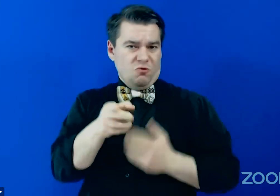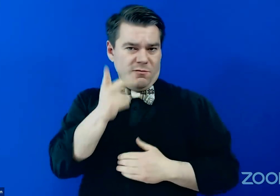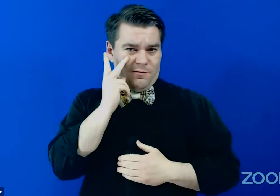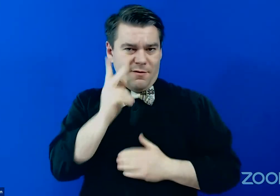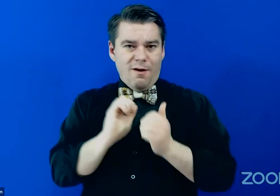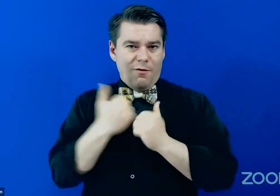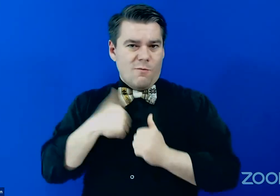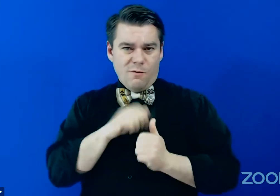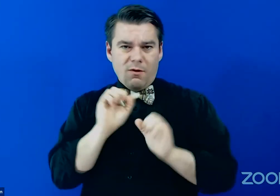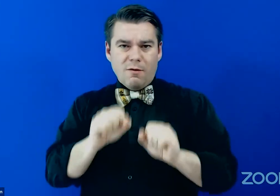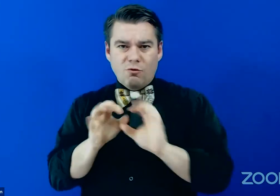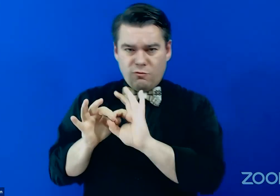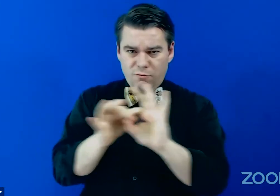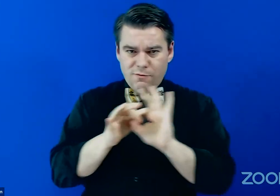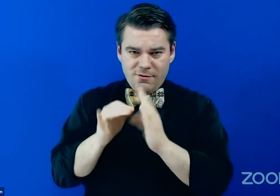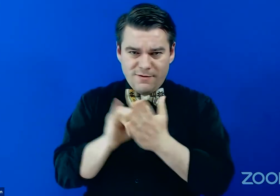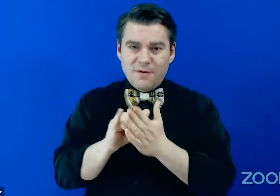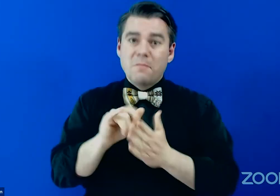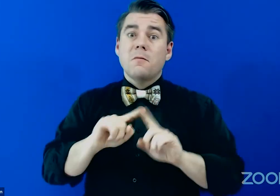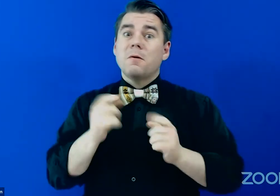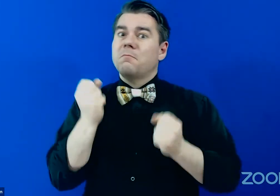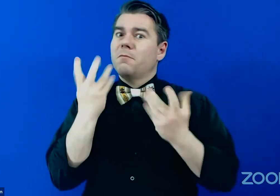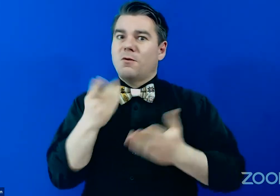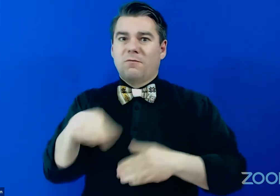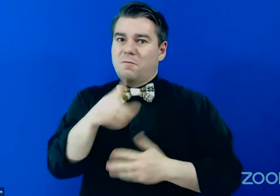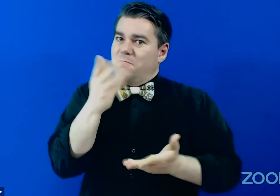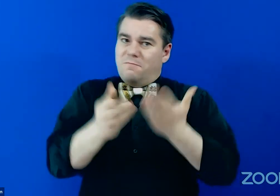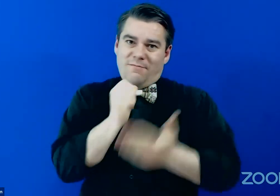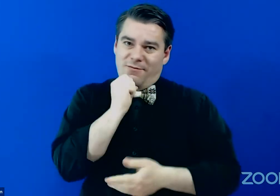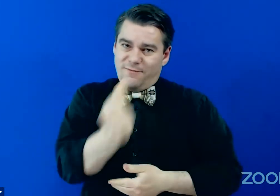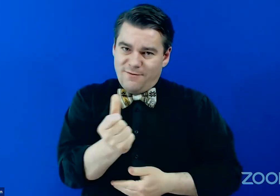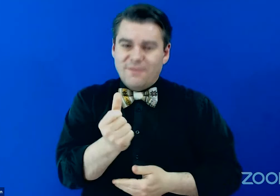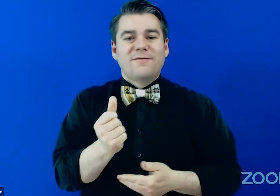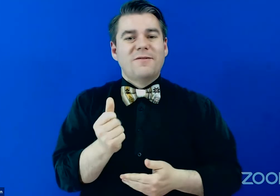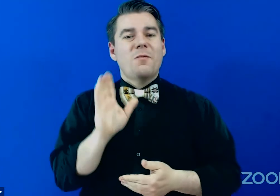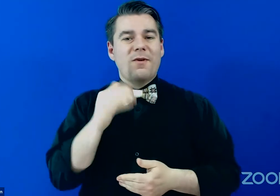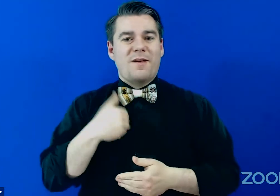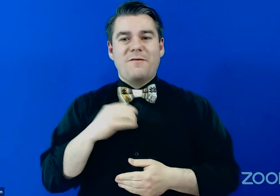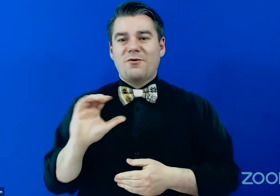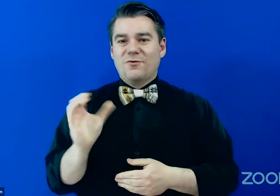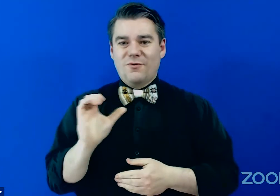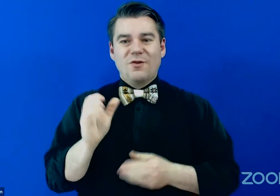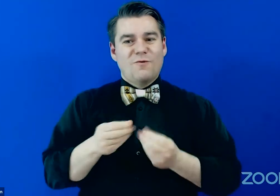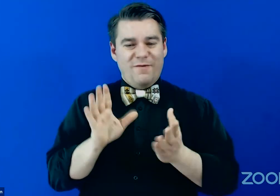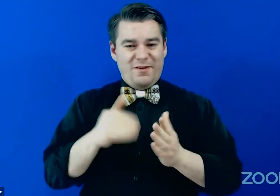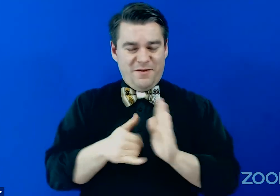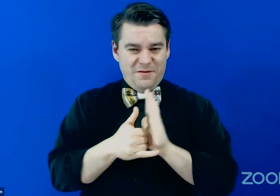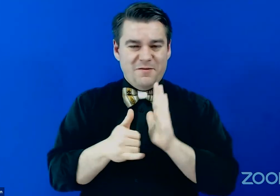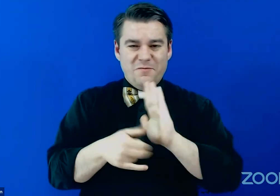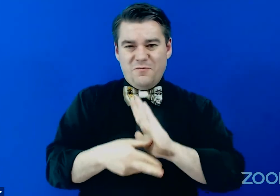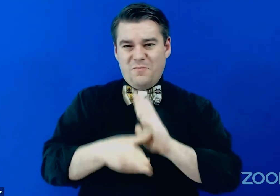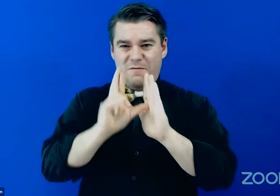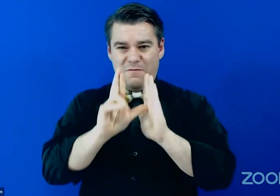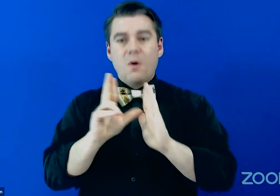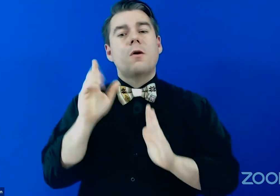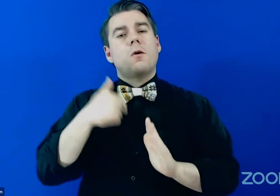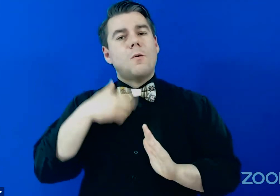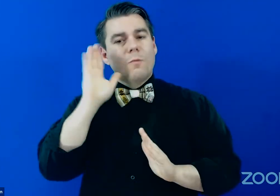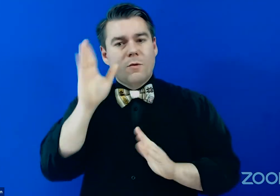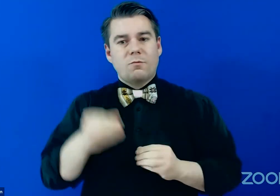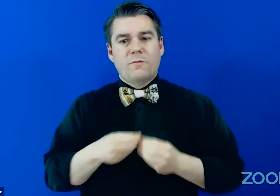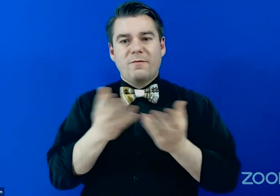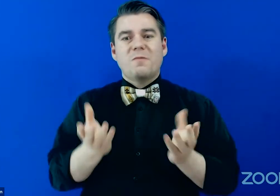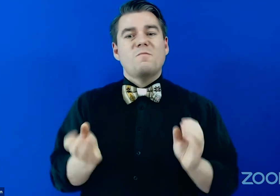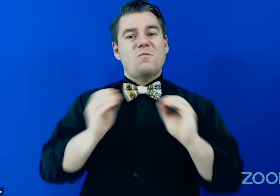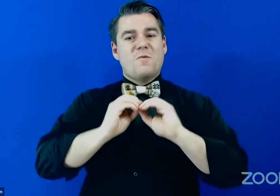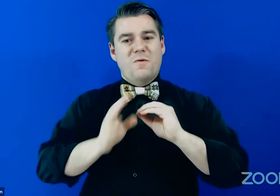that, but many of you may not have been. so we're going to have Charlotte provide that review and then I'll just provide some additional information